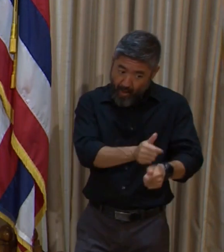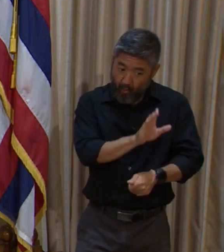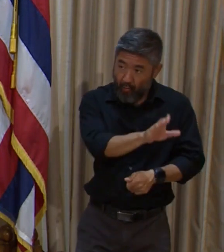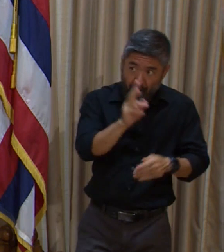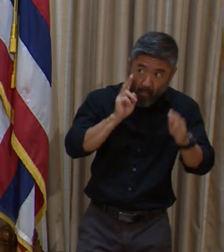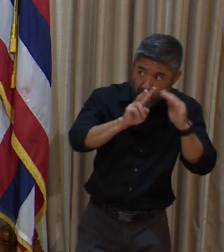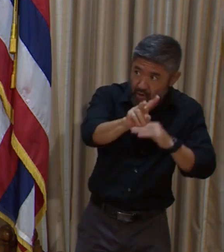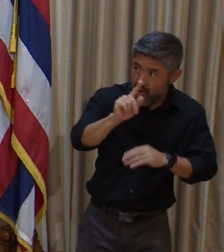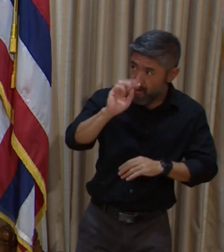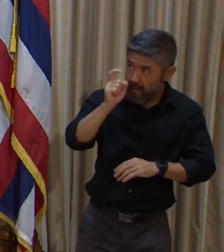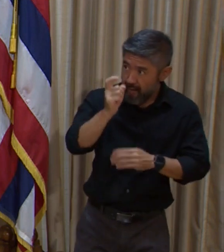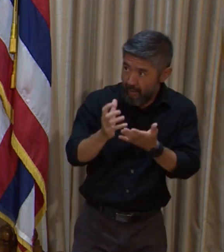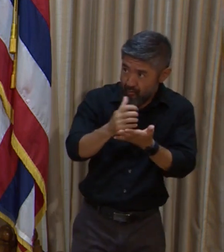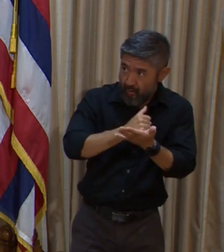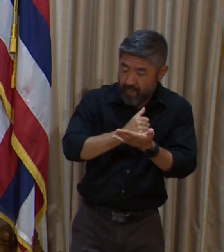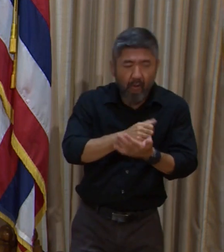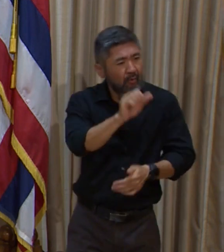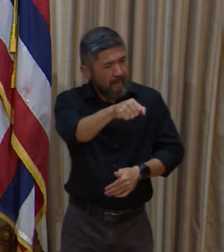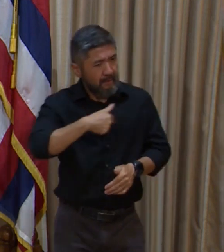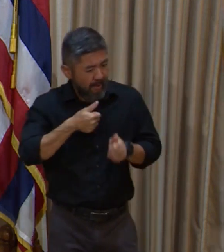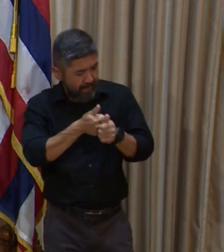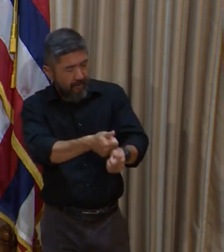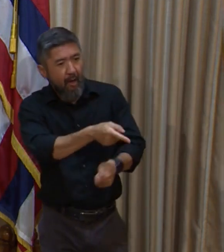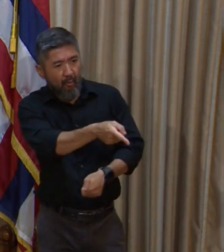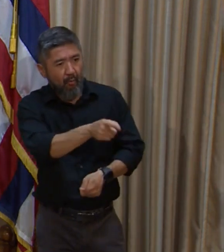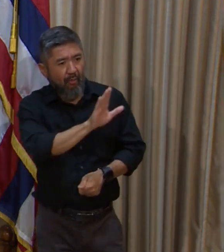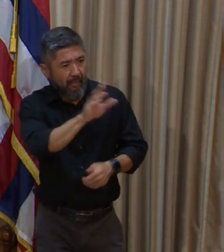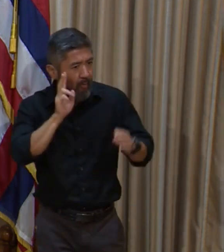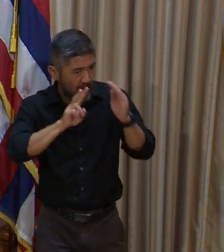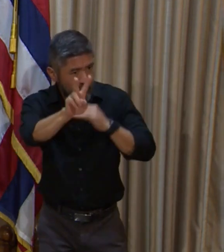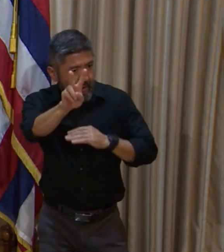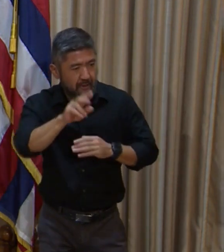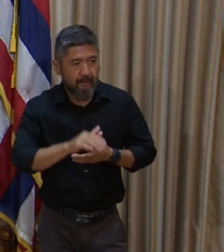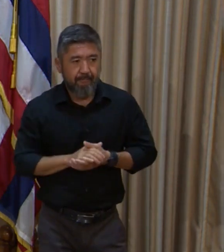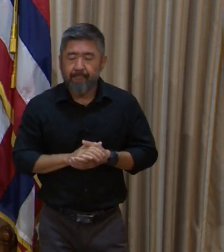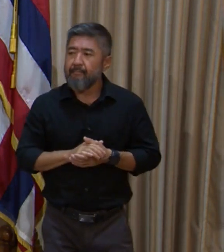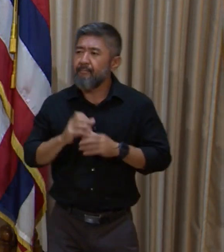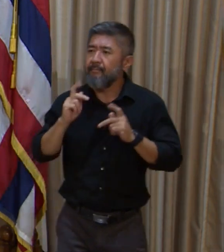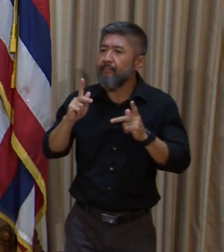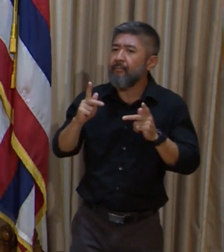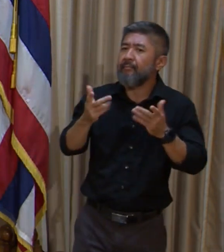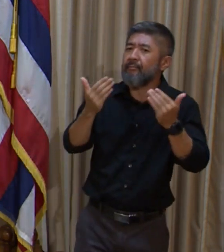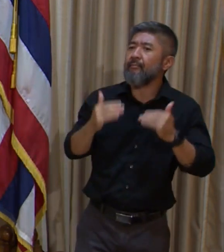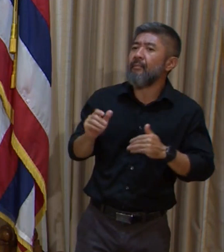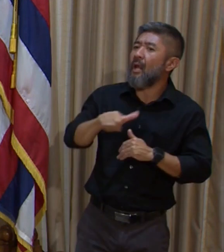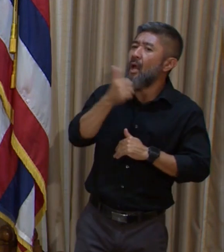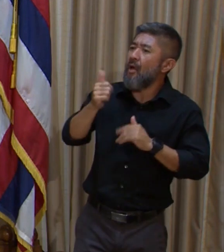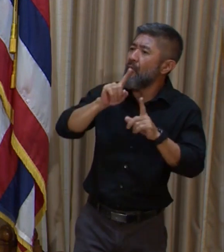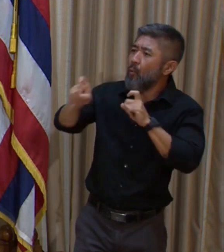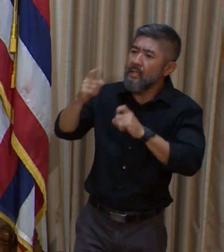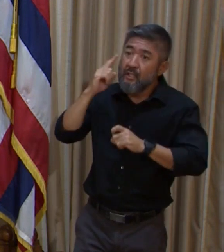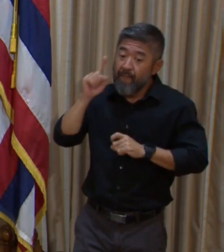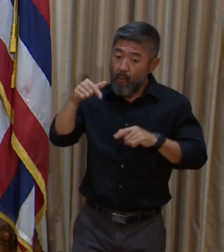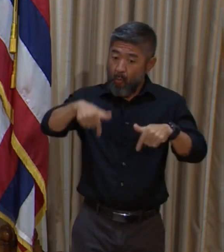Okay, thank you. Thanks, Kevin. Any other questions on this topic or off topic?